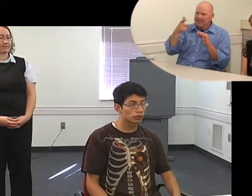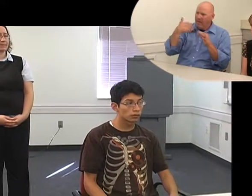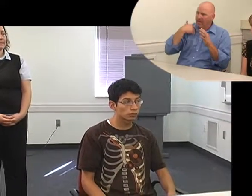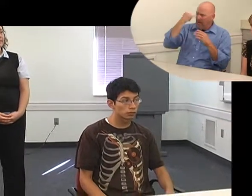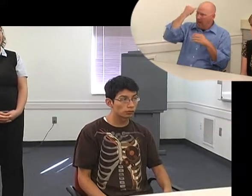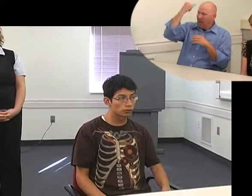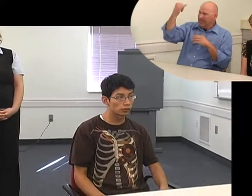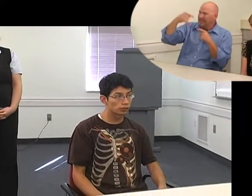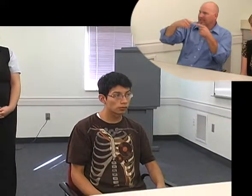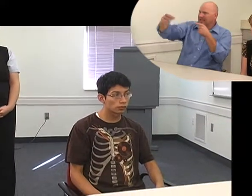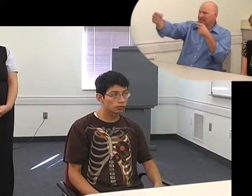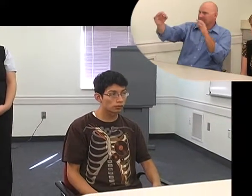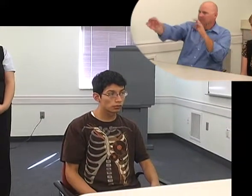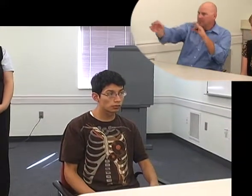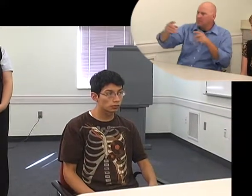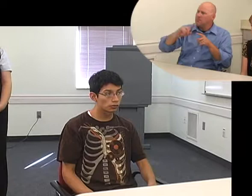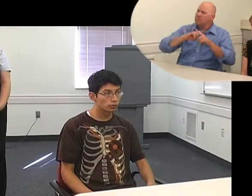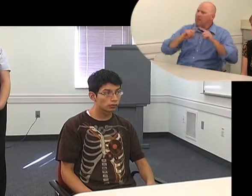you can view subsequent the So And what we would want to look at is throw